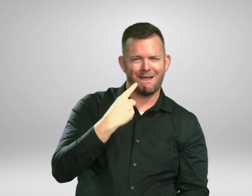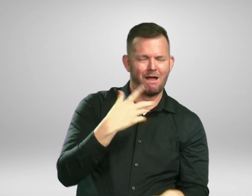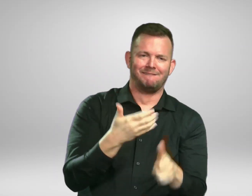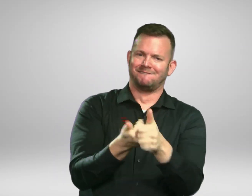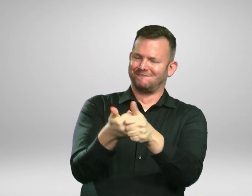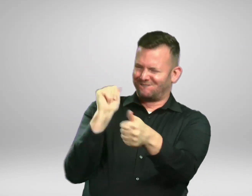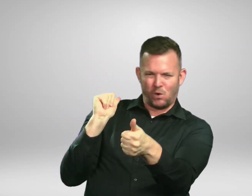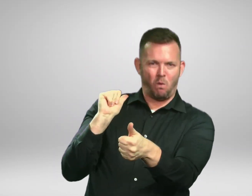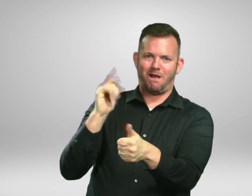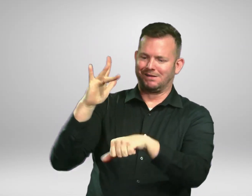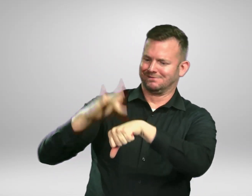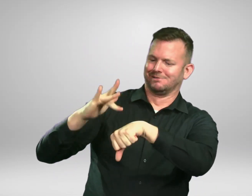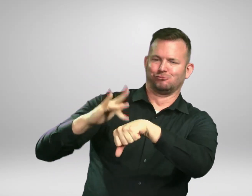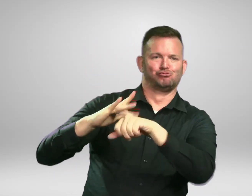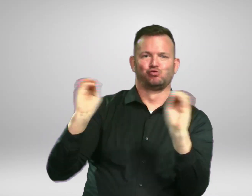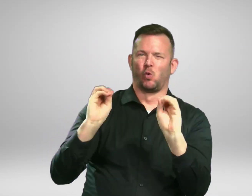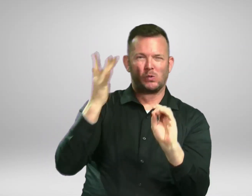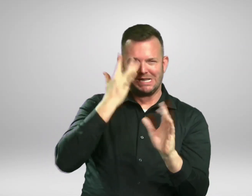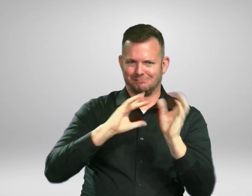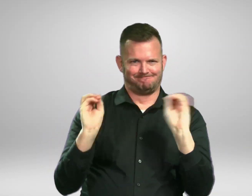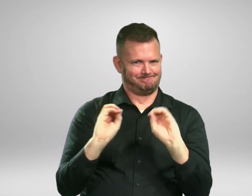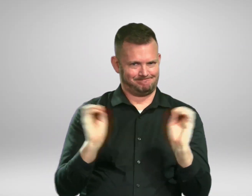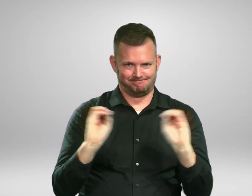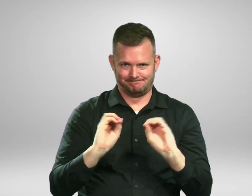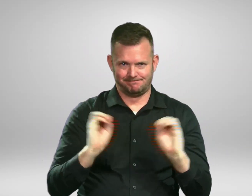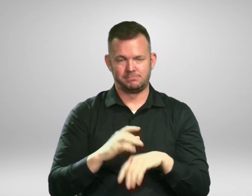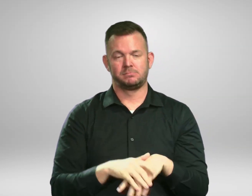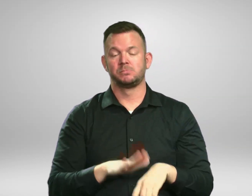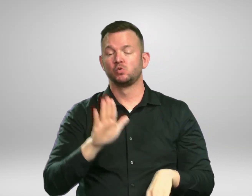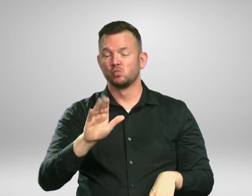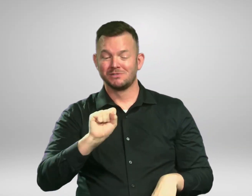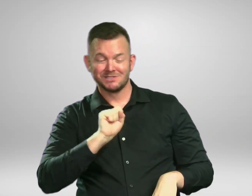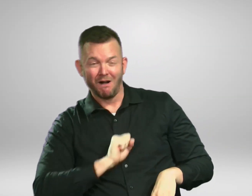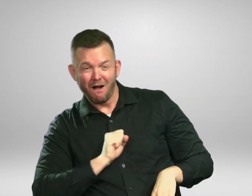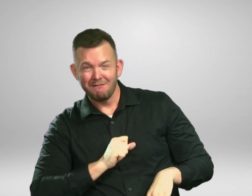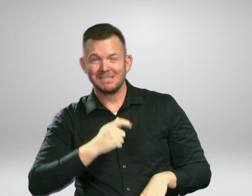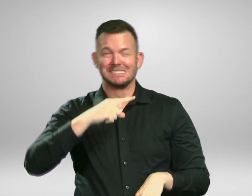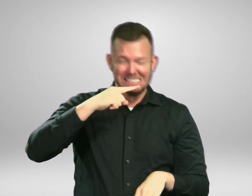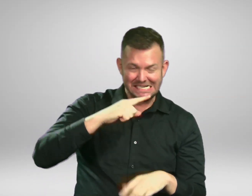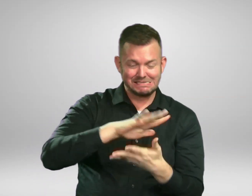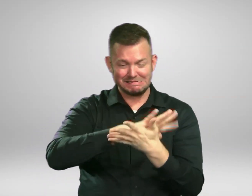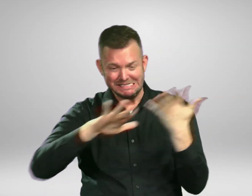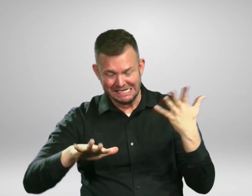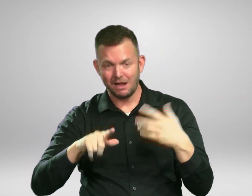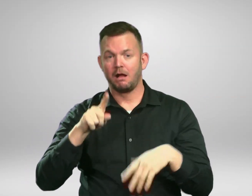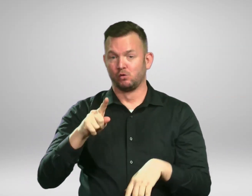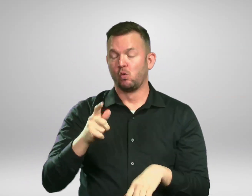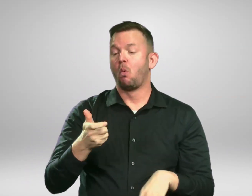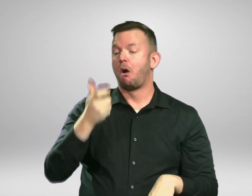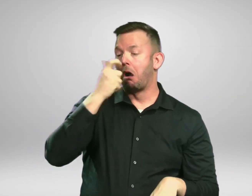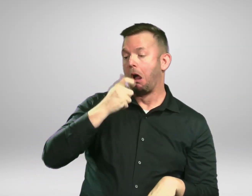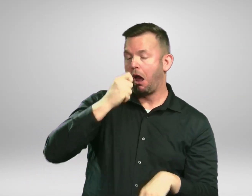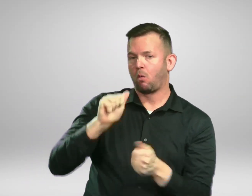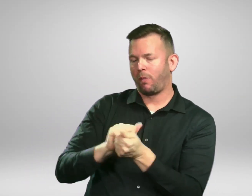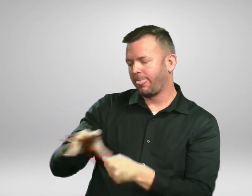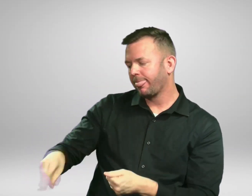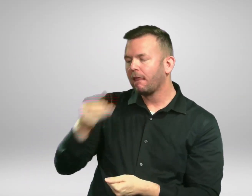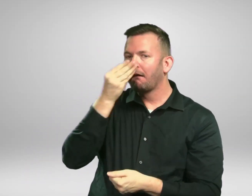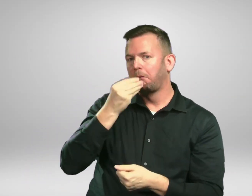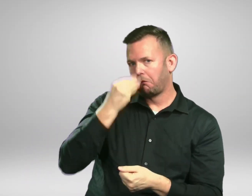sneezes with a tissue and throw the tissue away. If you don't have a tissue, use the elbow of your sleeve.